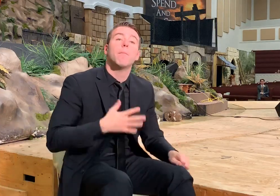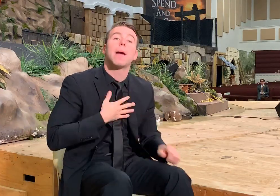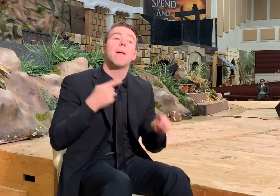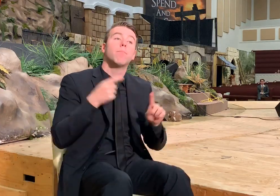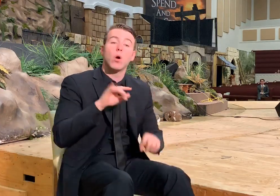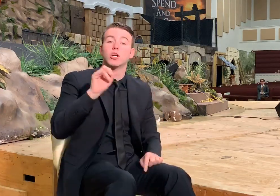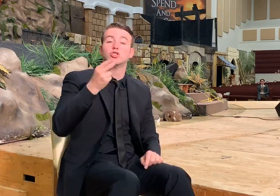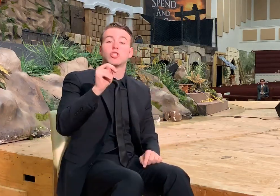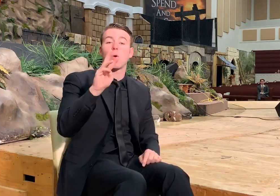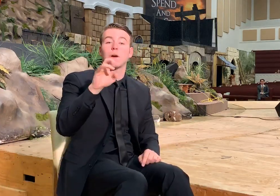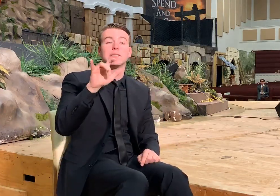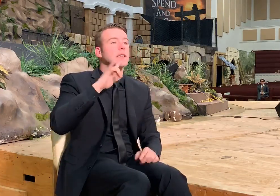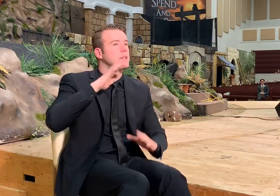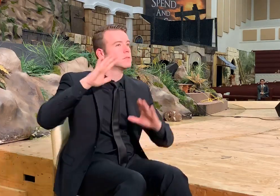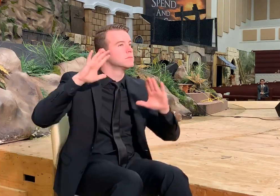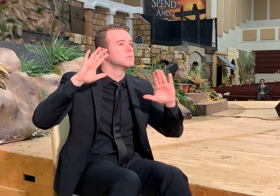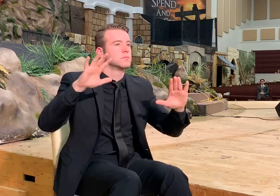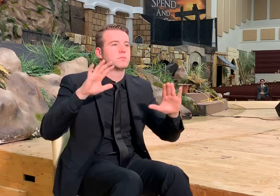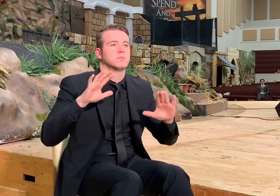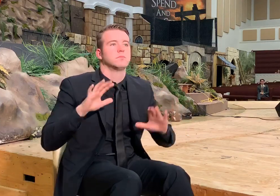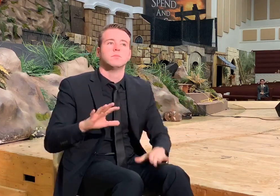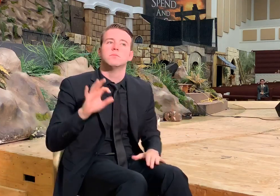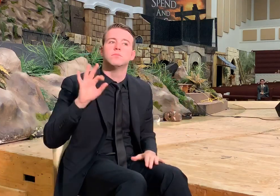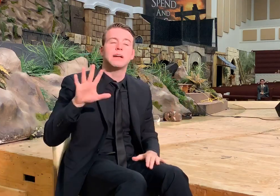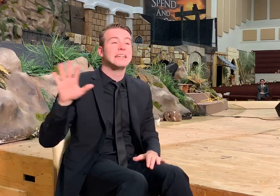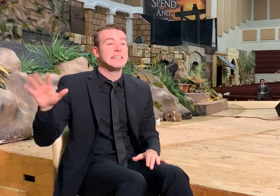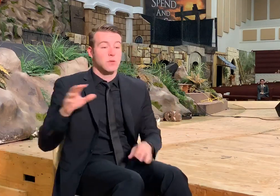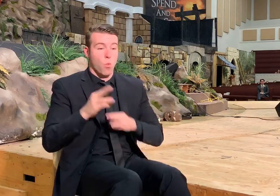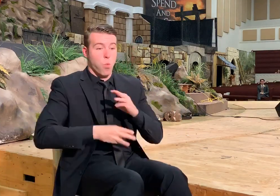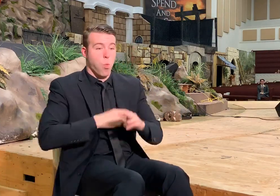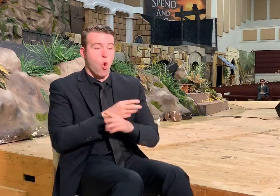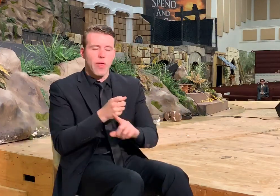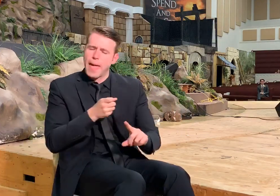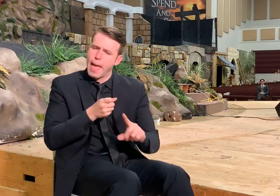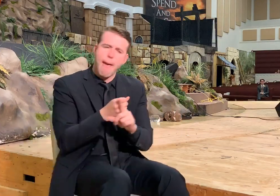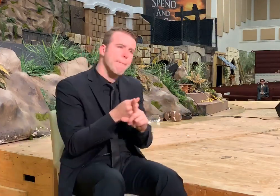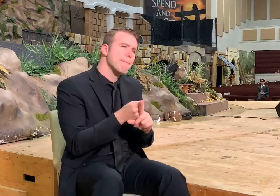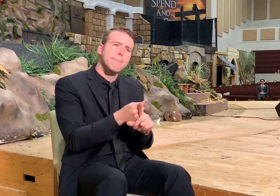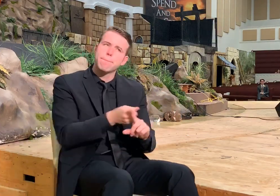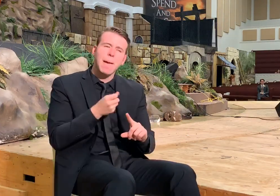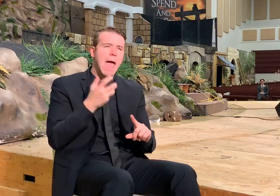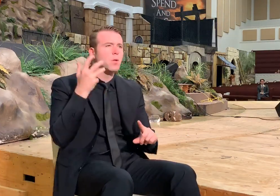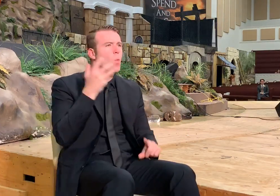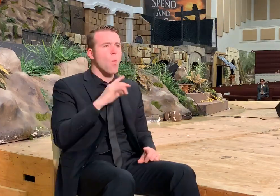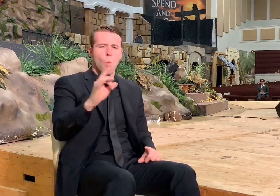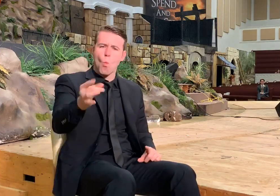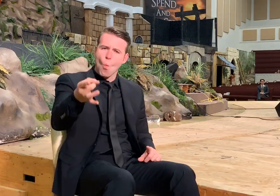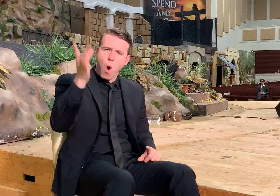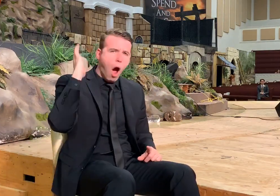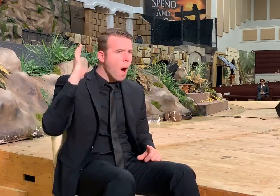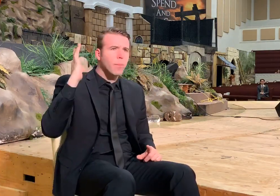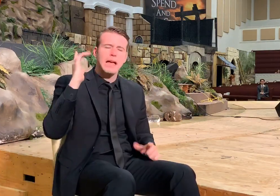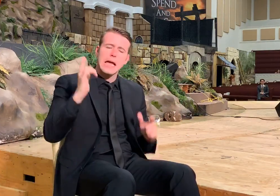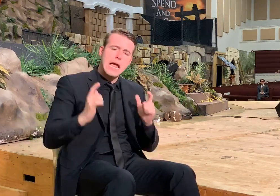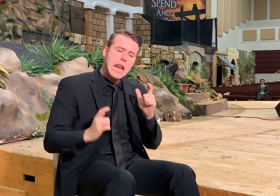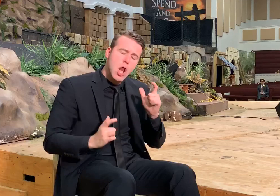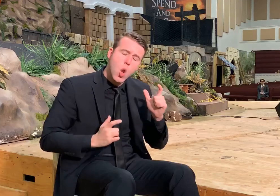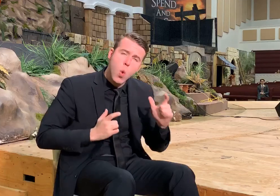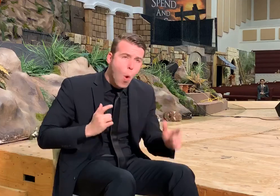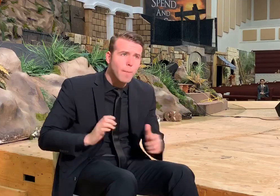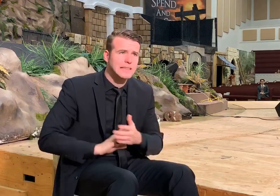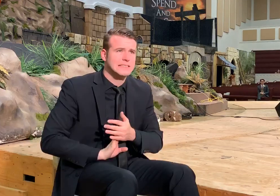is the way it is. And so, but John Wesley's impact in the world was like enormous.